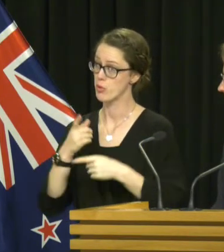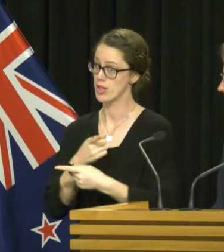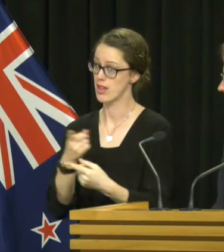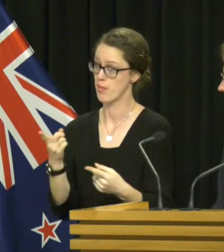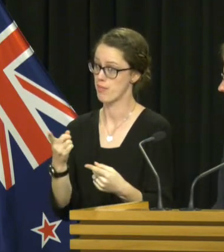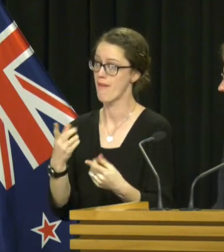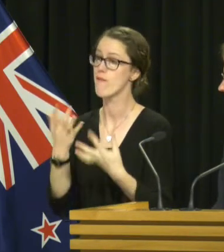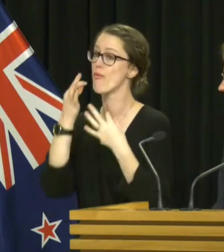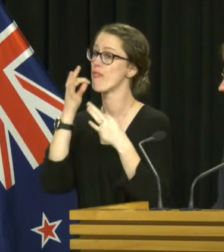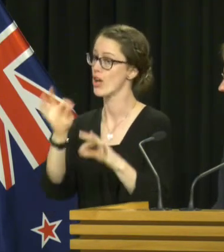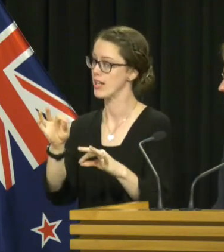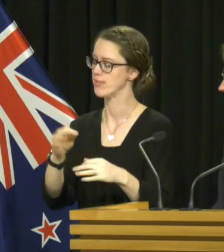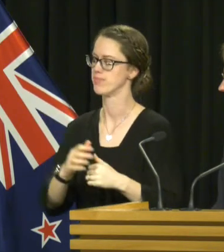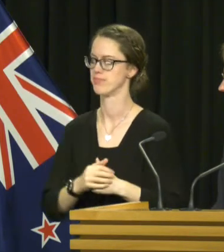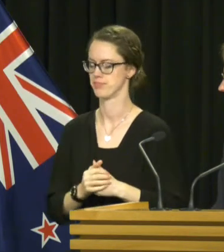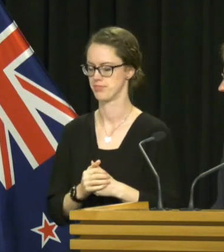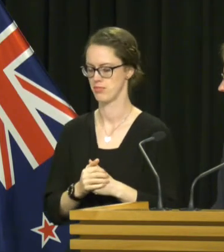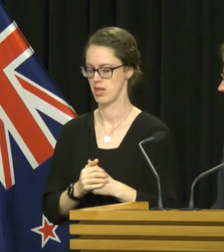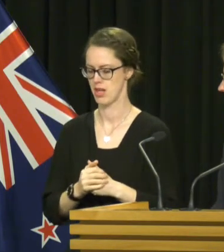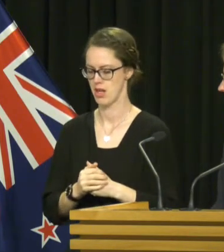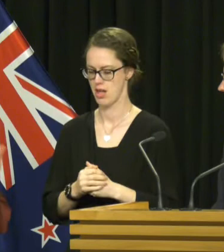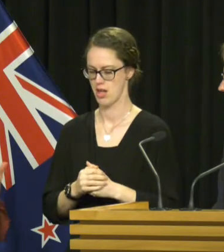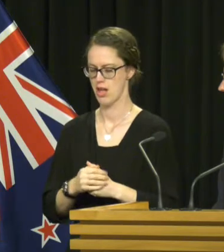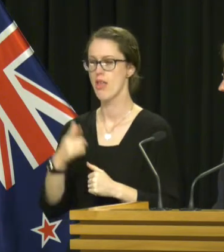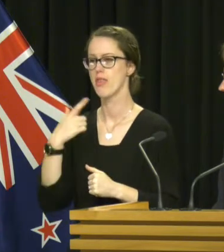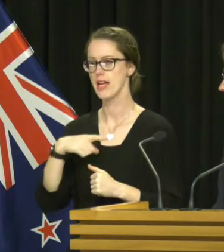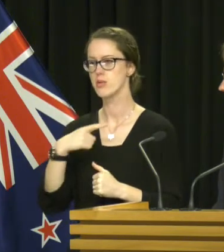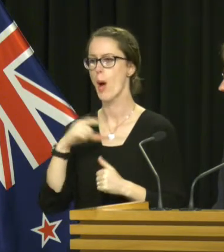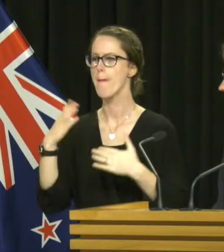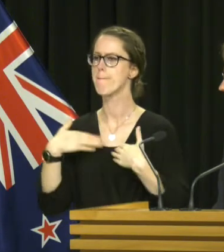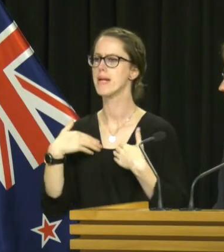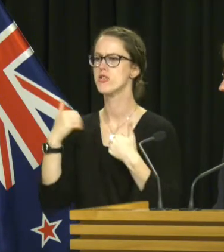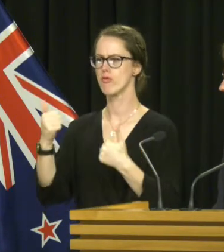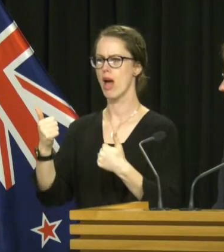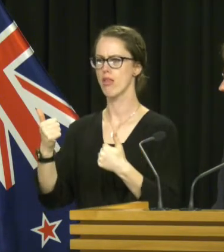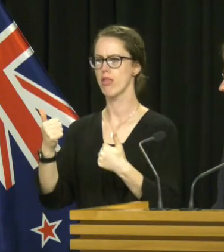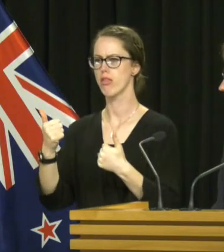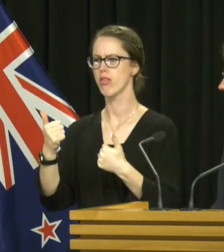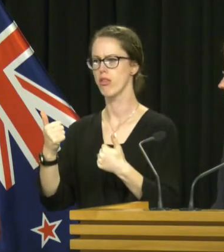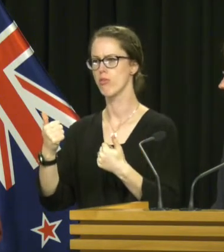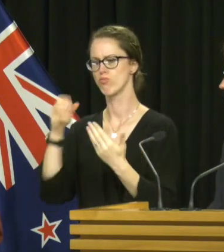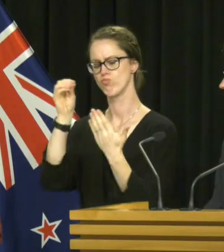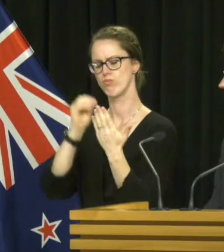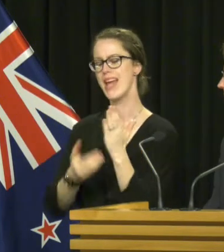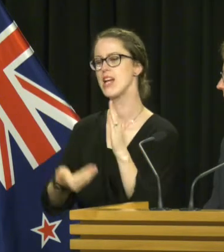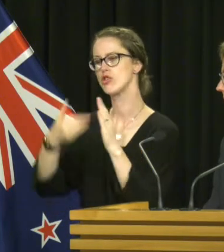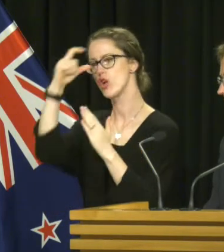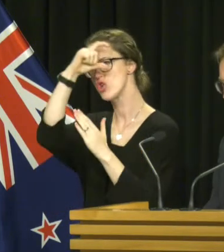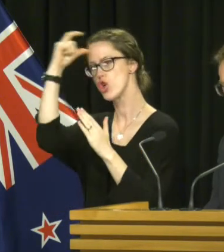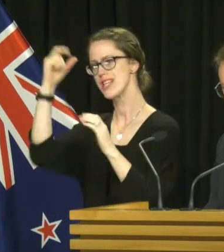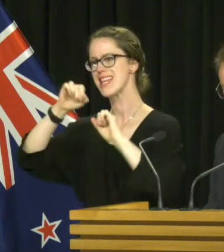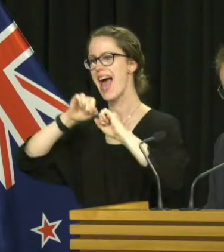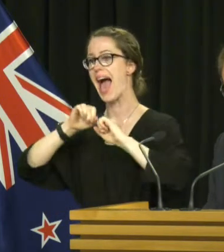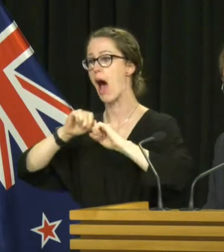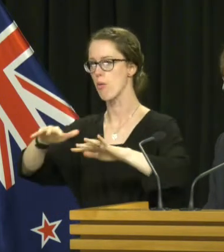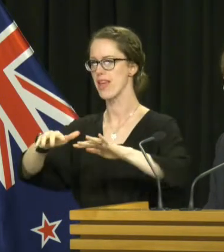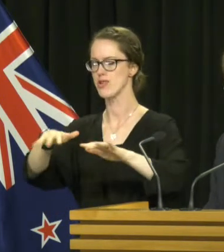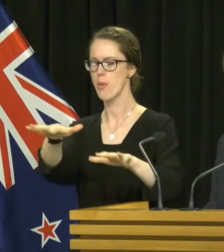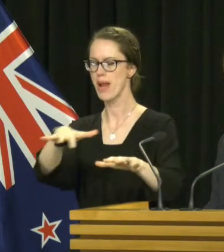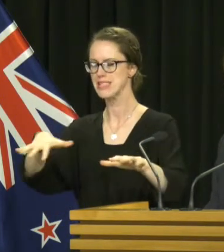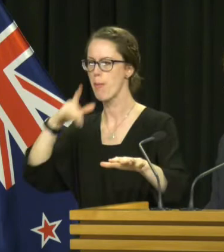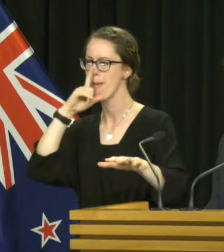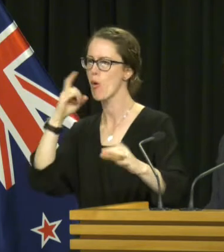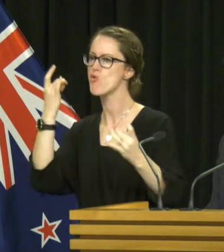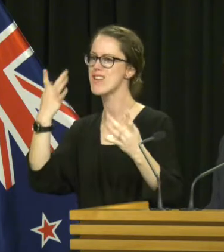them and for free. And so that's why the Ministry of Health acted to put those additional nurses out into places